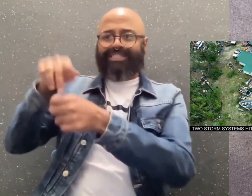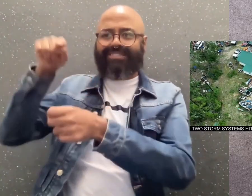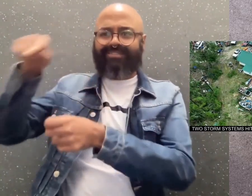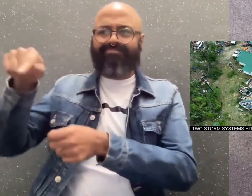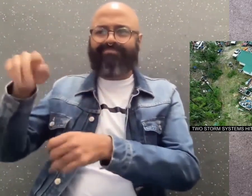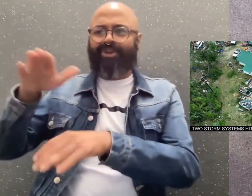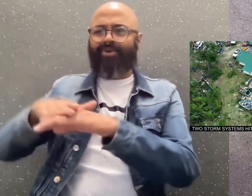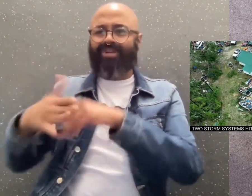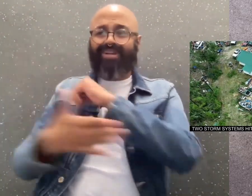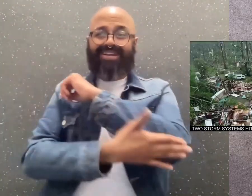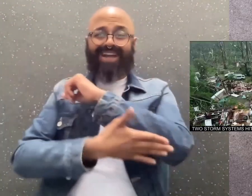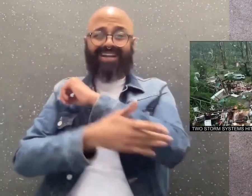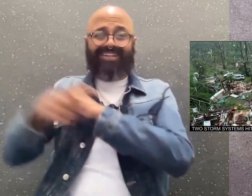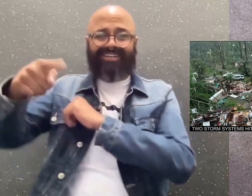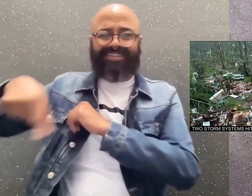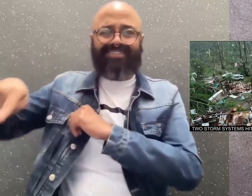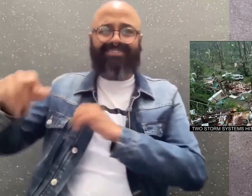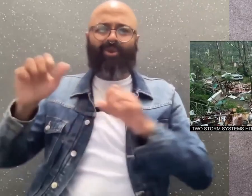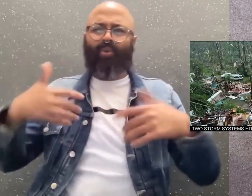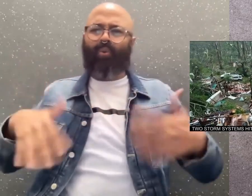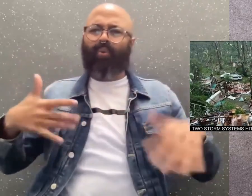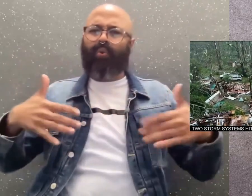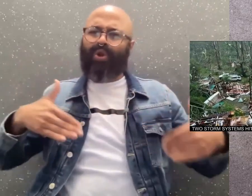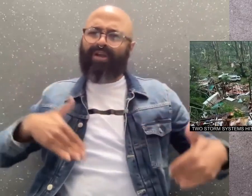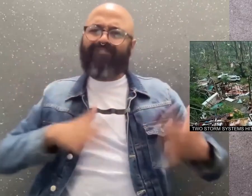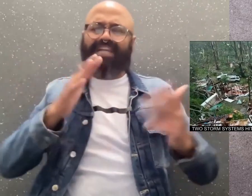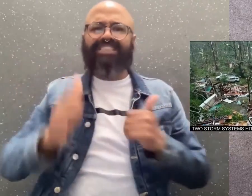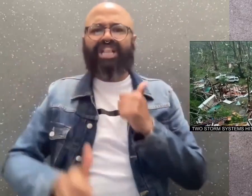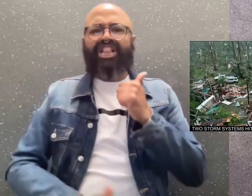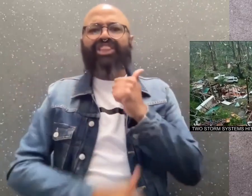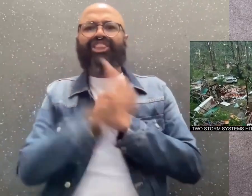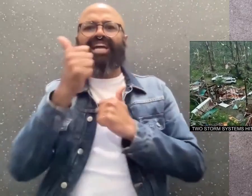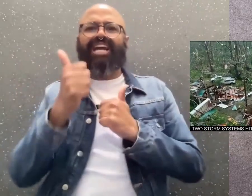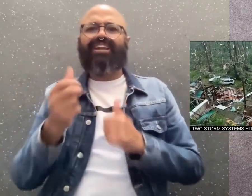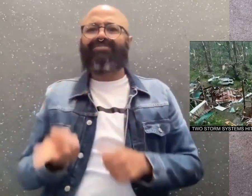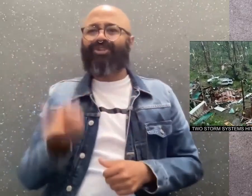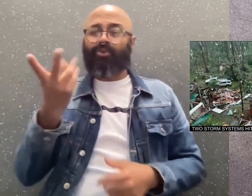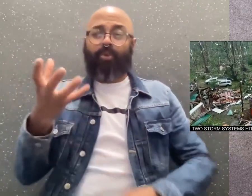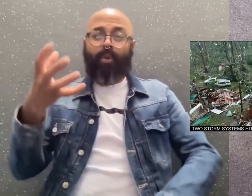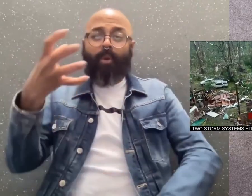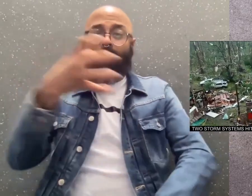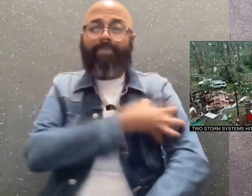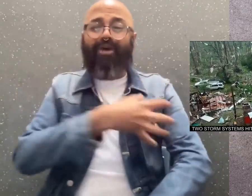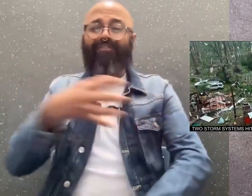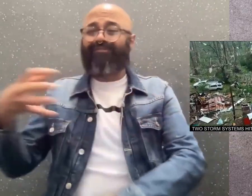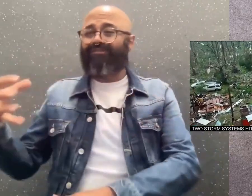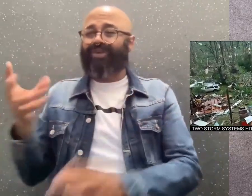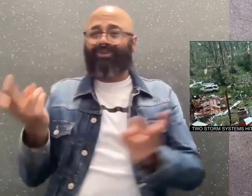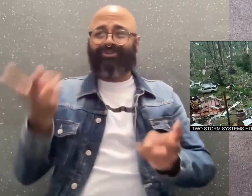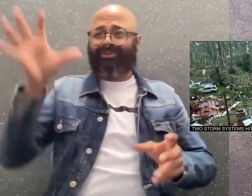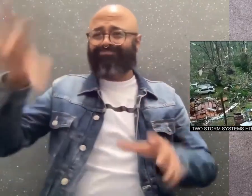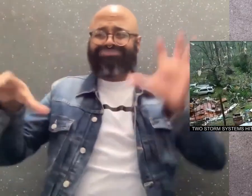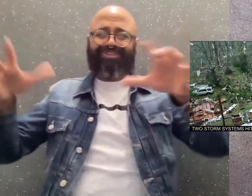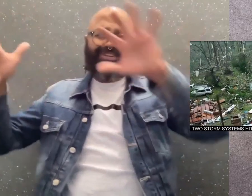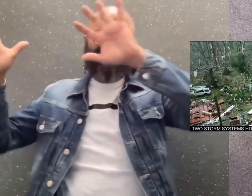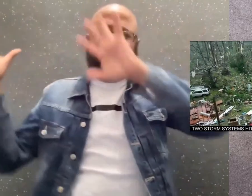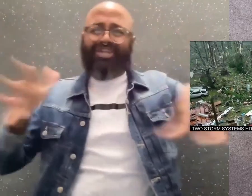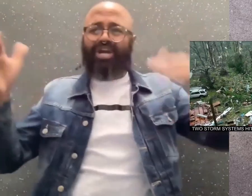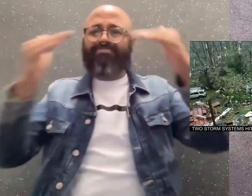country are facing the threat of two powerful storm systems tonight Friday and possibly into the